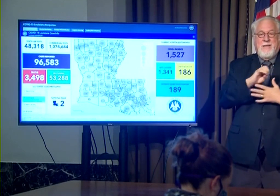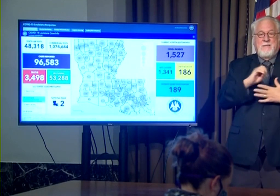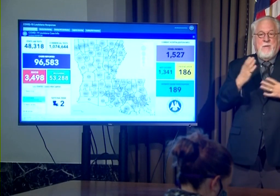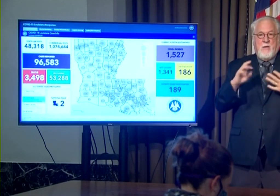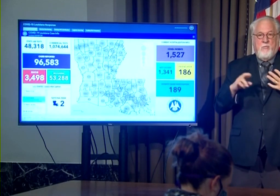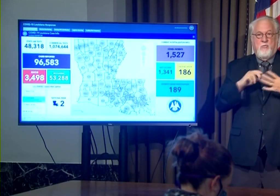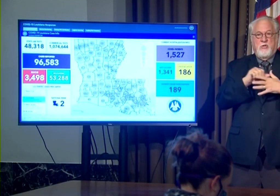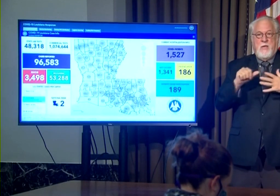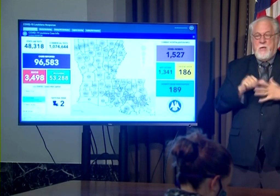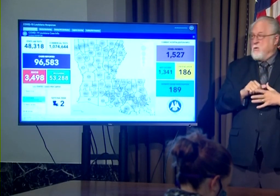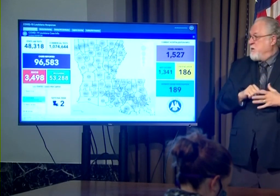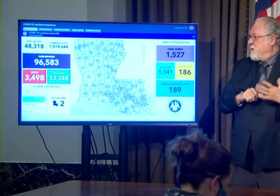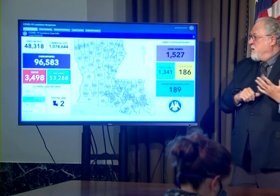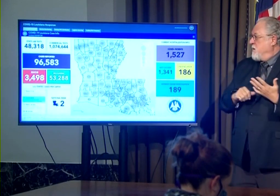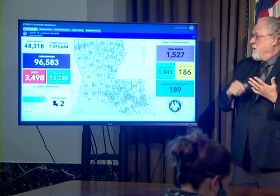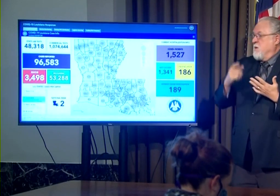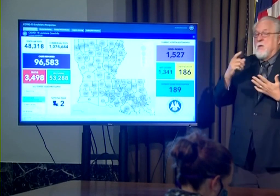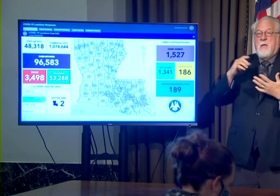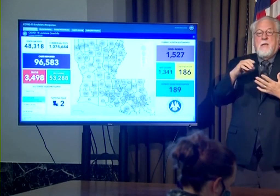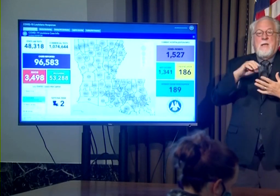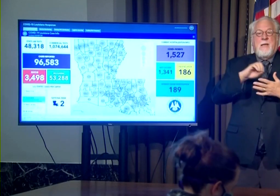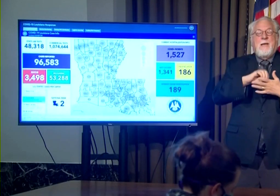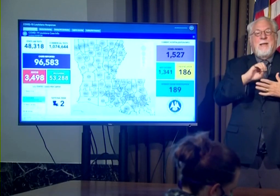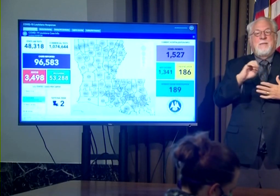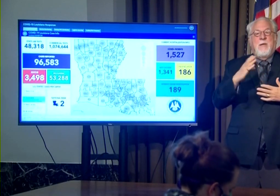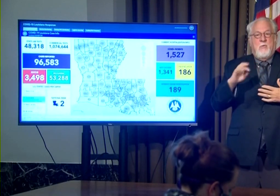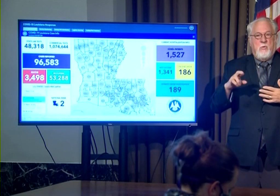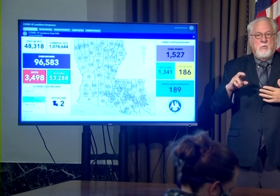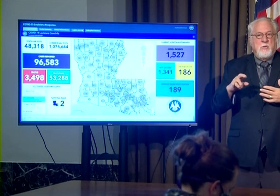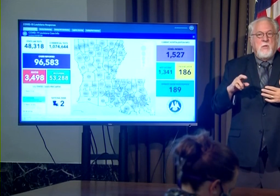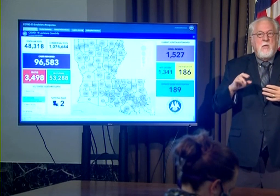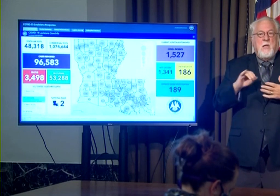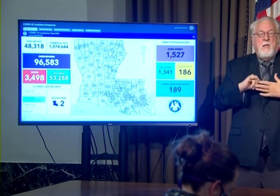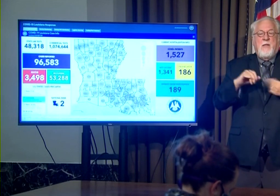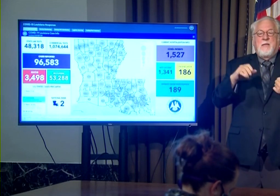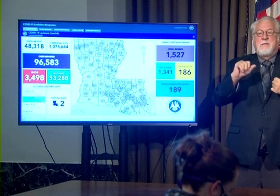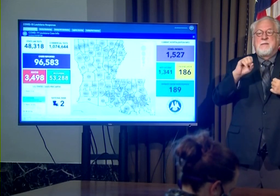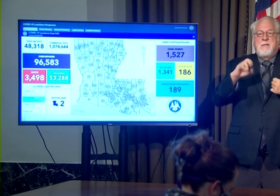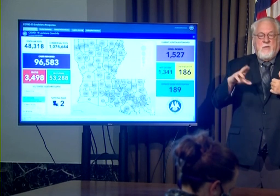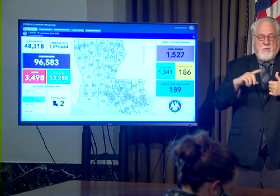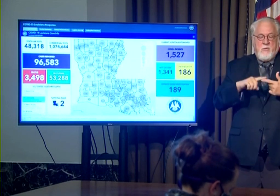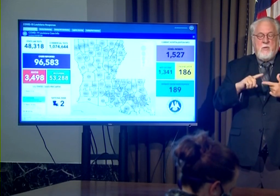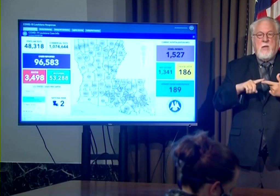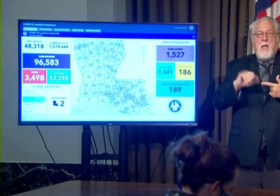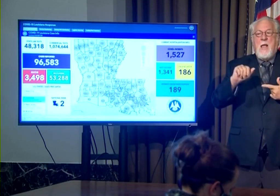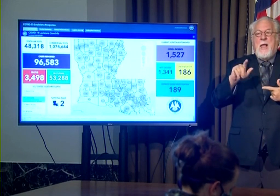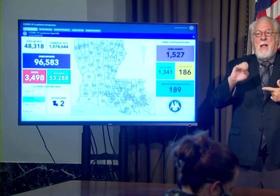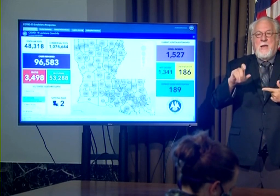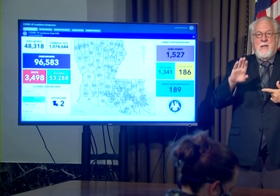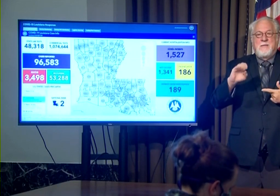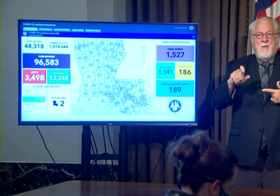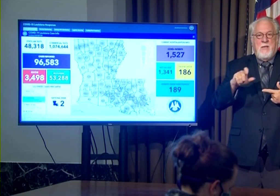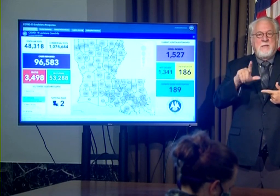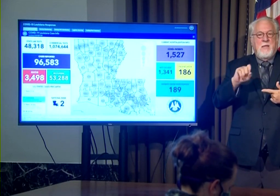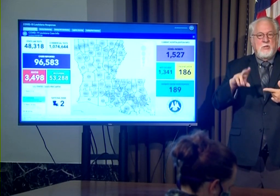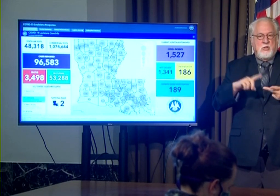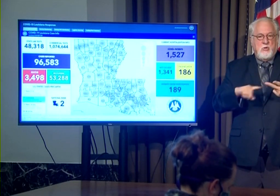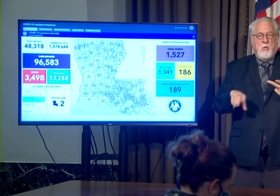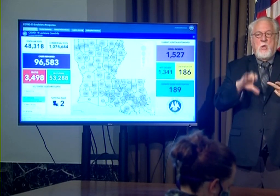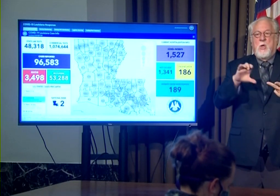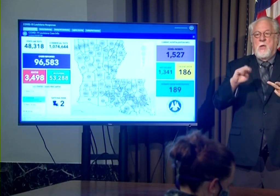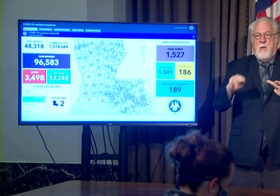Parish area four of those in East Baton Rouge and that's FG Clark at Southern Alex box at LSU Cortana Mall